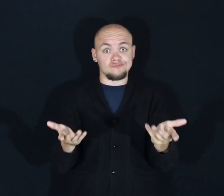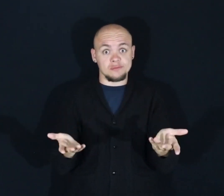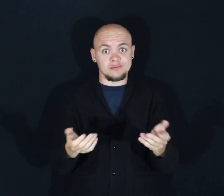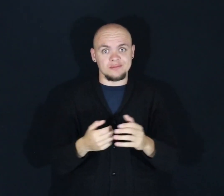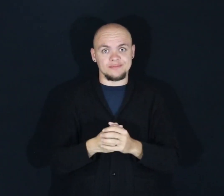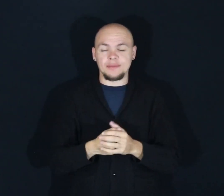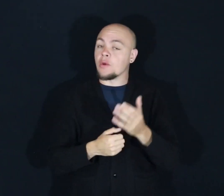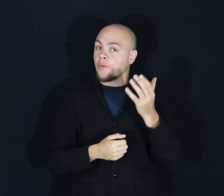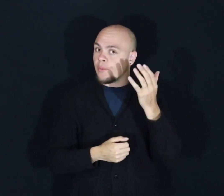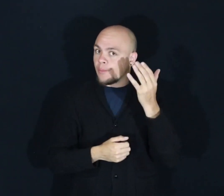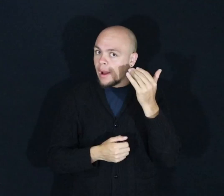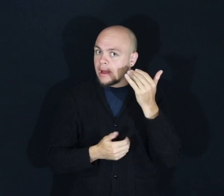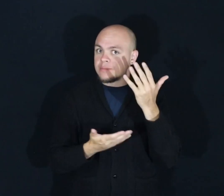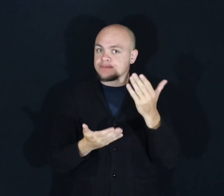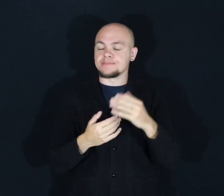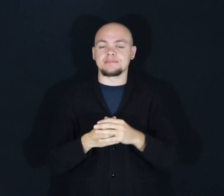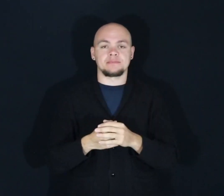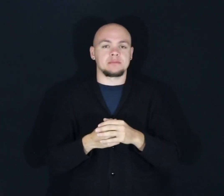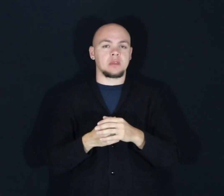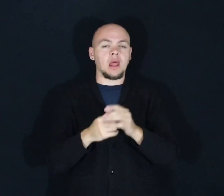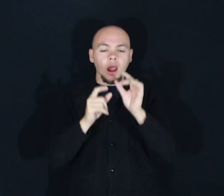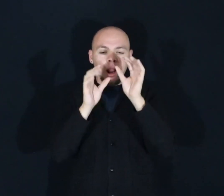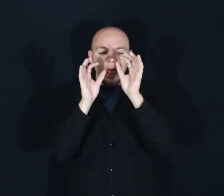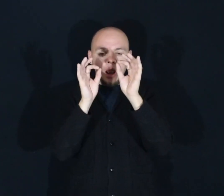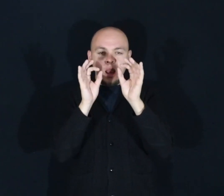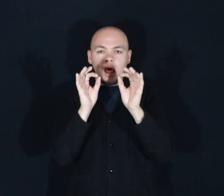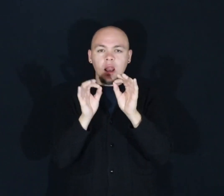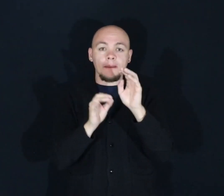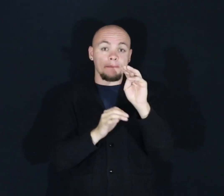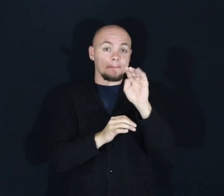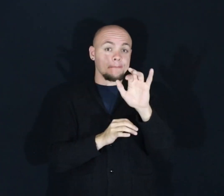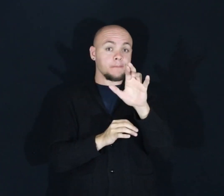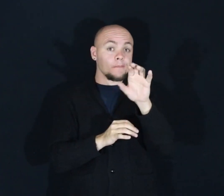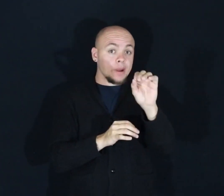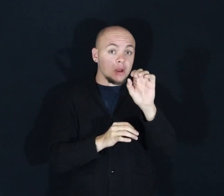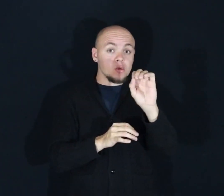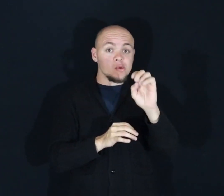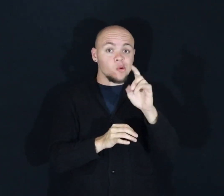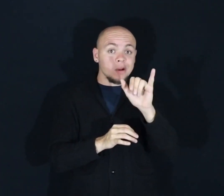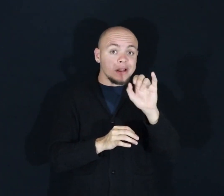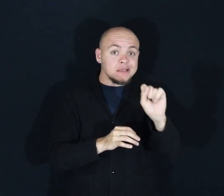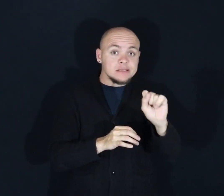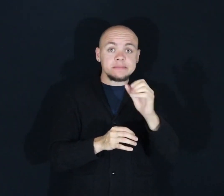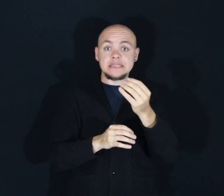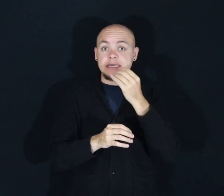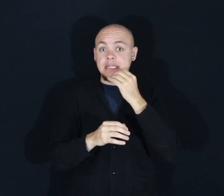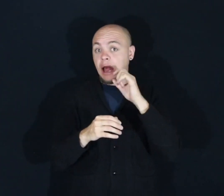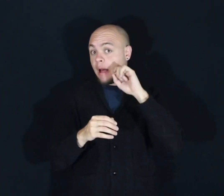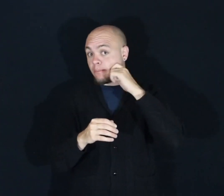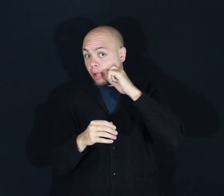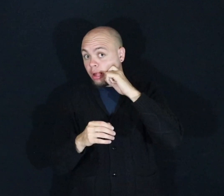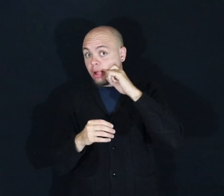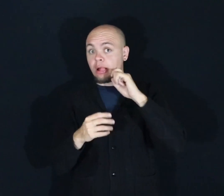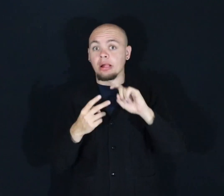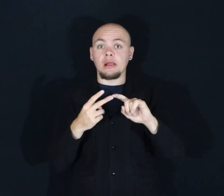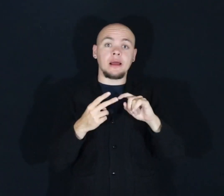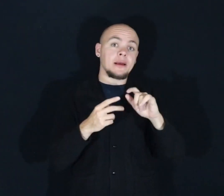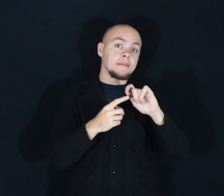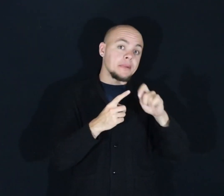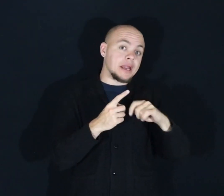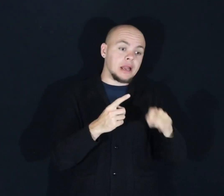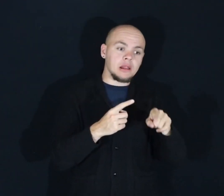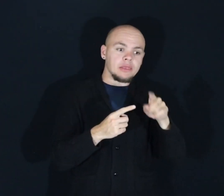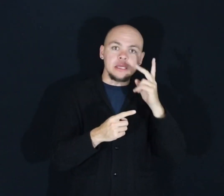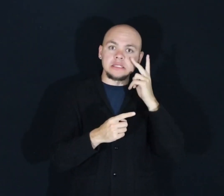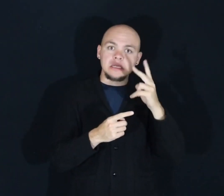Why? Because all those little microorganisms that eat our apple cores and banana peels simply don't see plastics